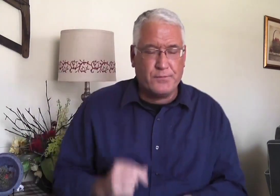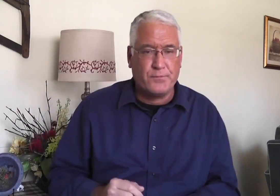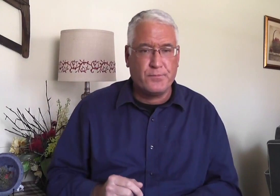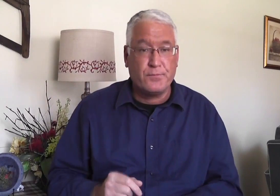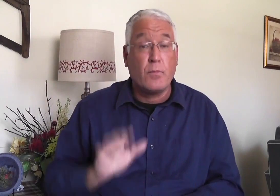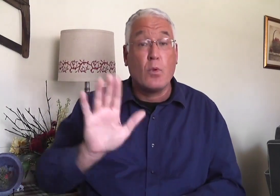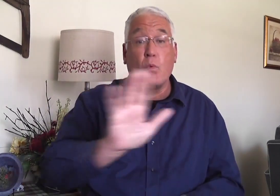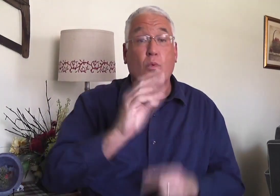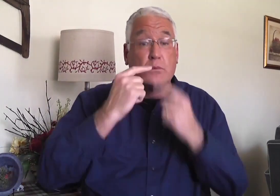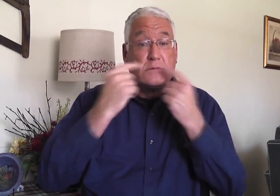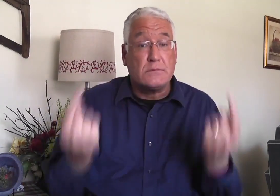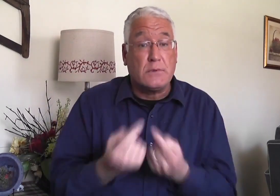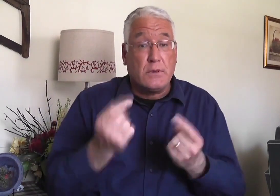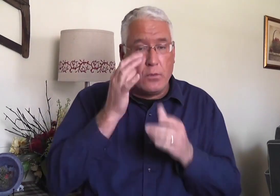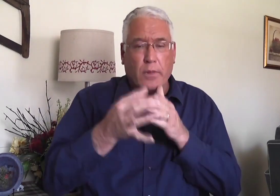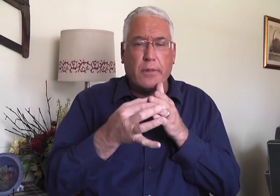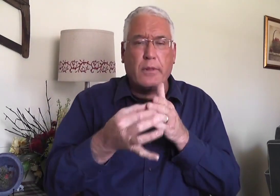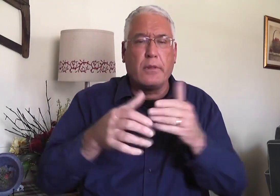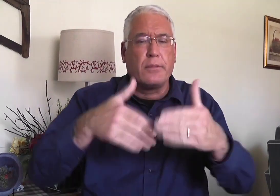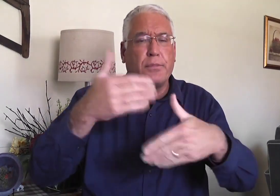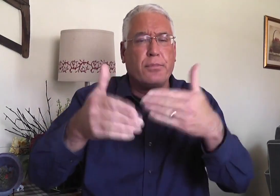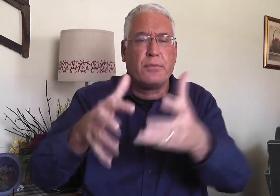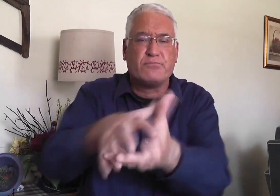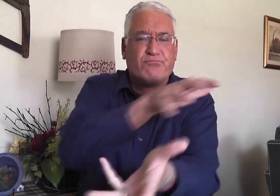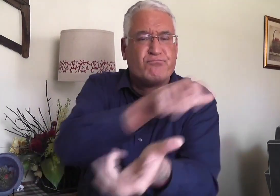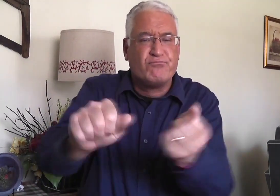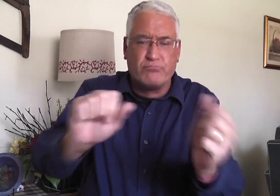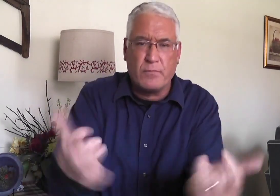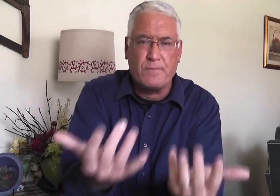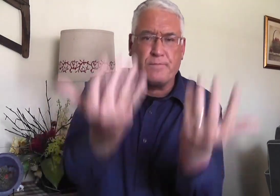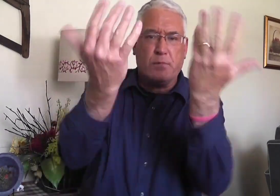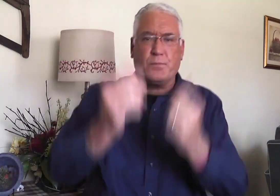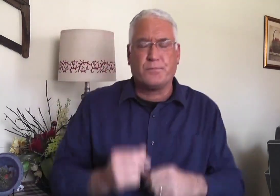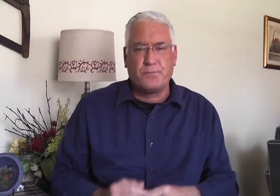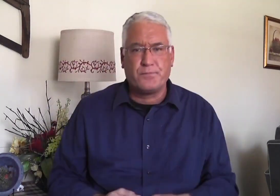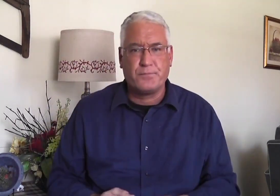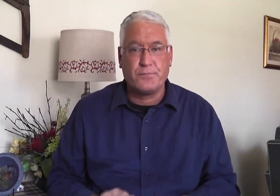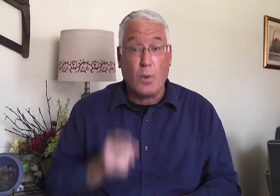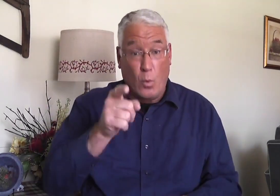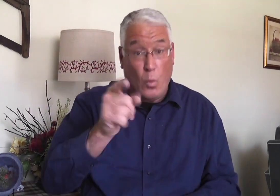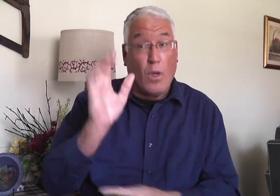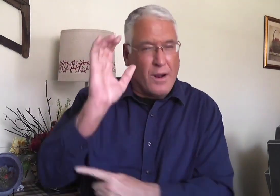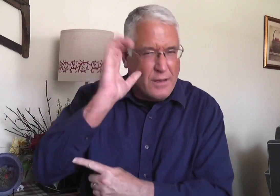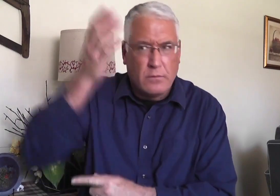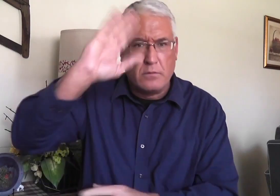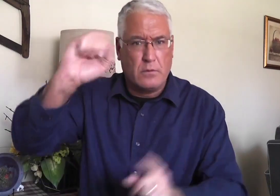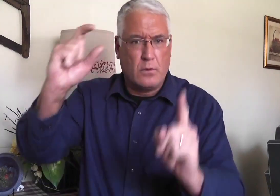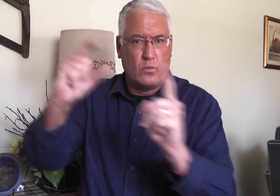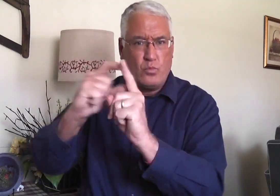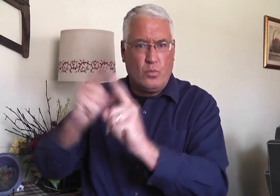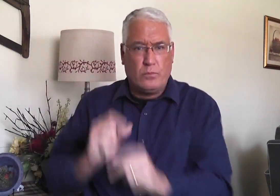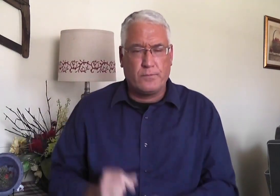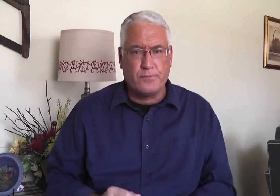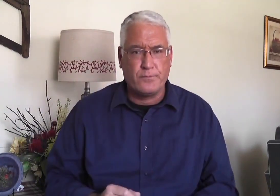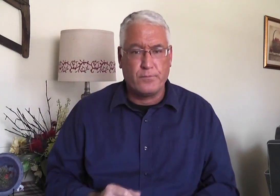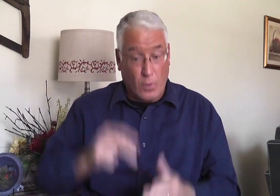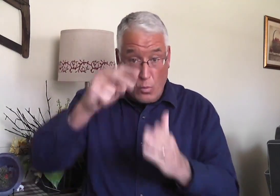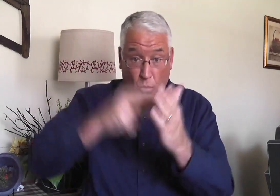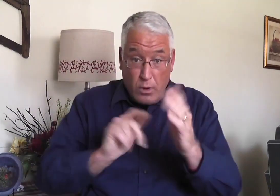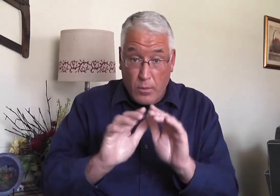we do not trust Jesus, we will die in our sins and go to hell. We have to listen